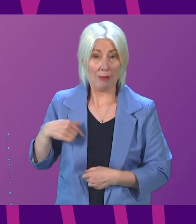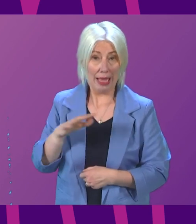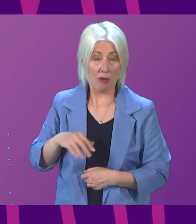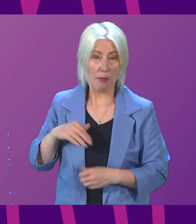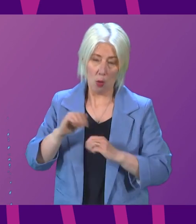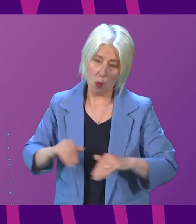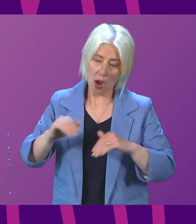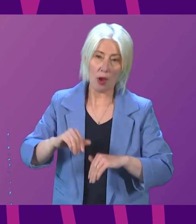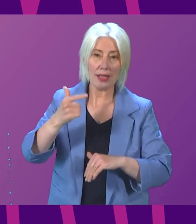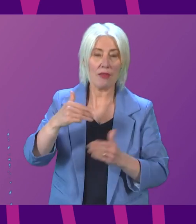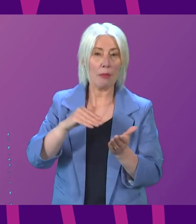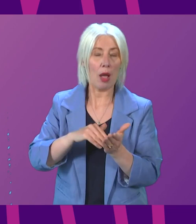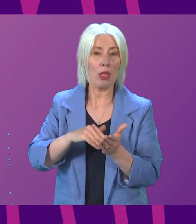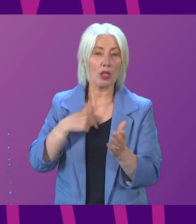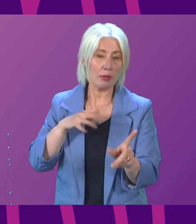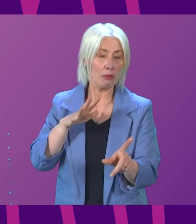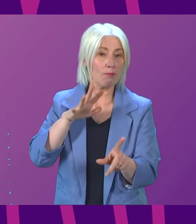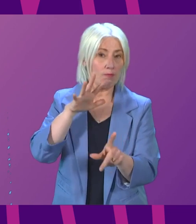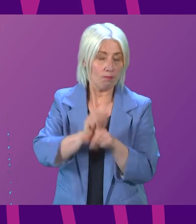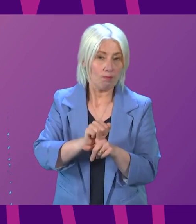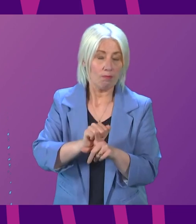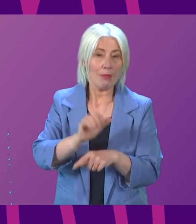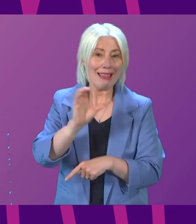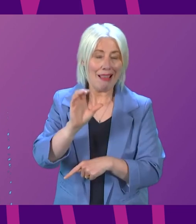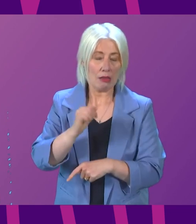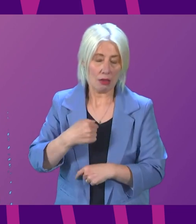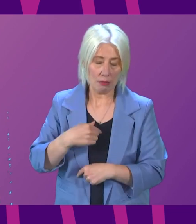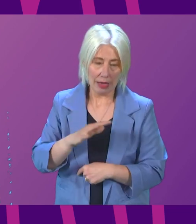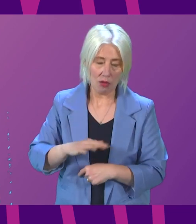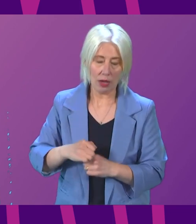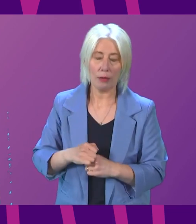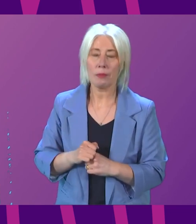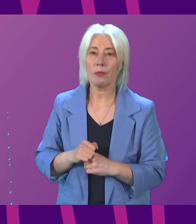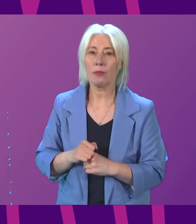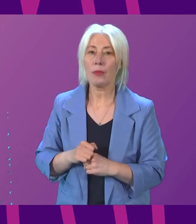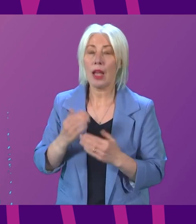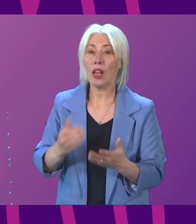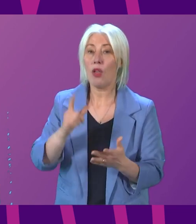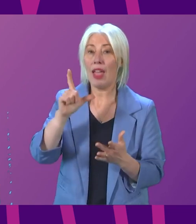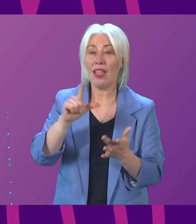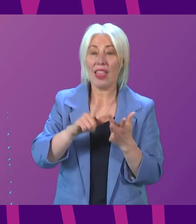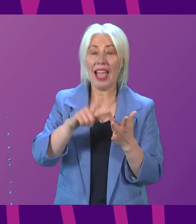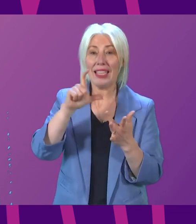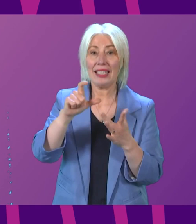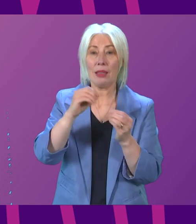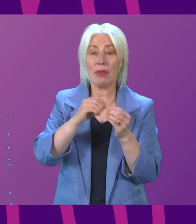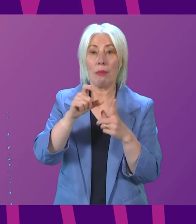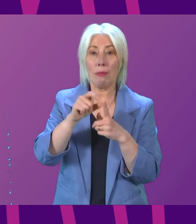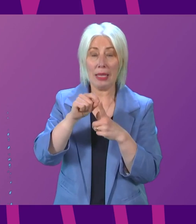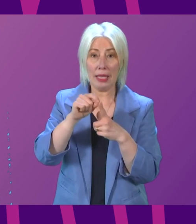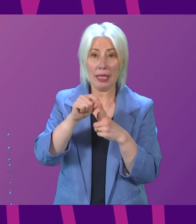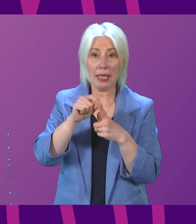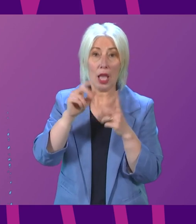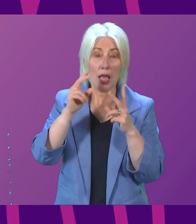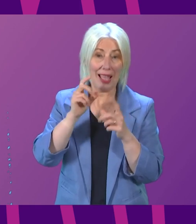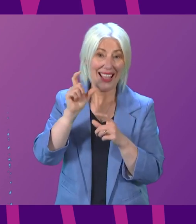seven months to diagnose with an aggressive form of cancer. We now hear from the ICBP and Cancer Research UK that